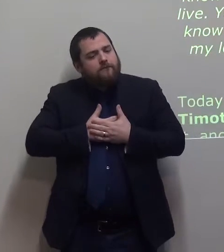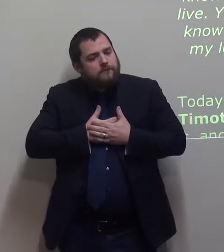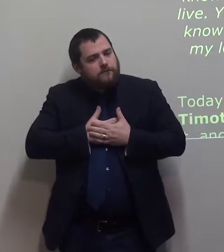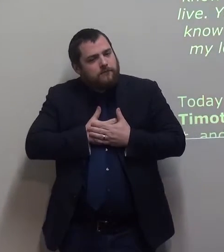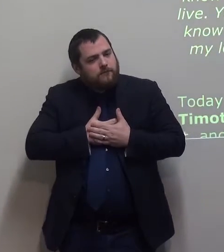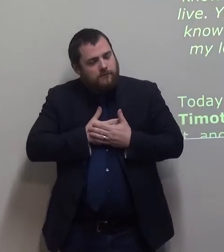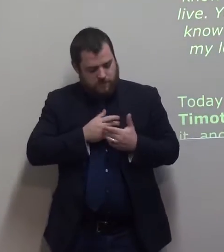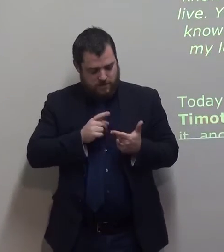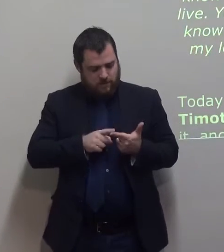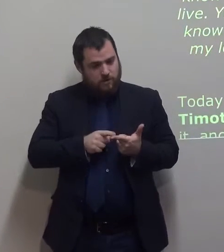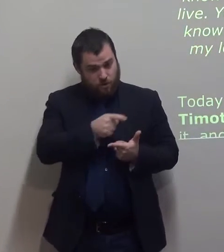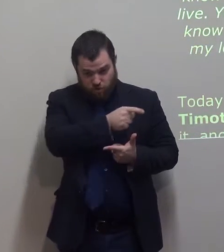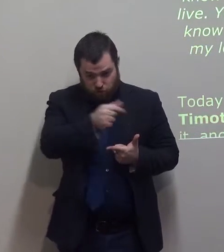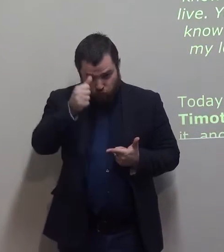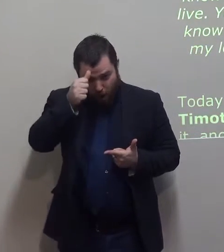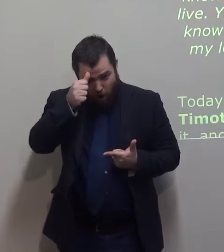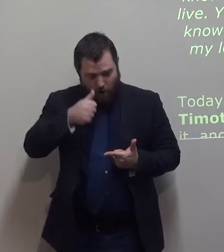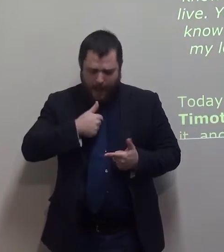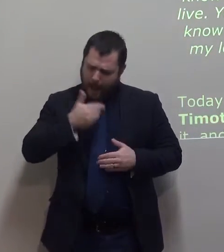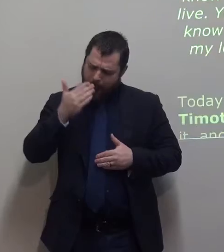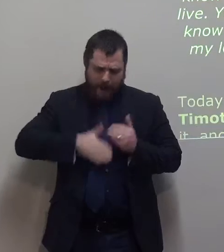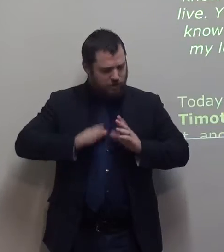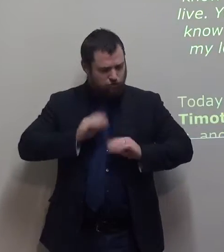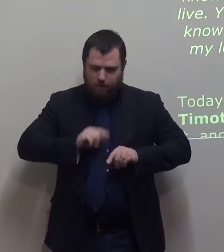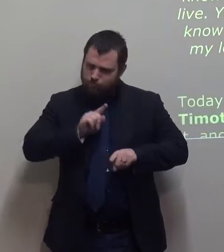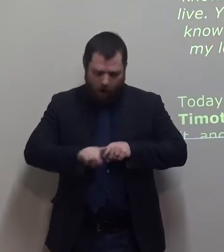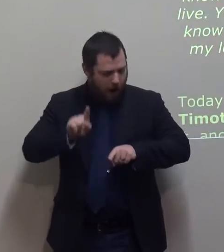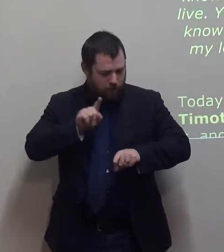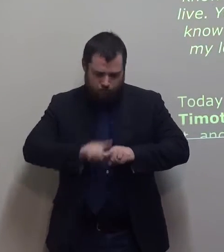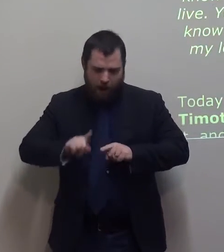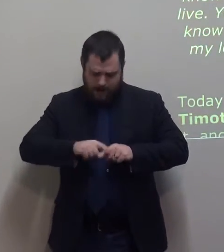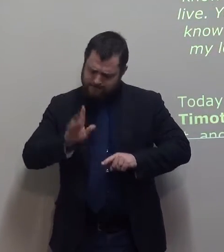You know that I never stop trying. Thank you. Thank you.